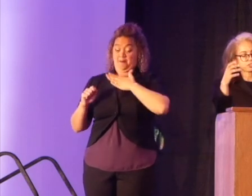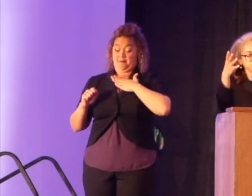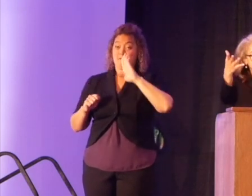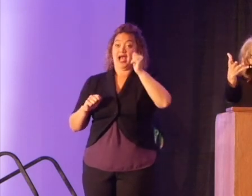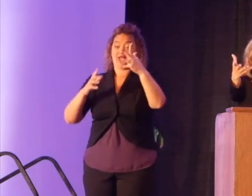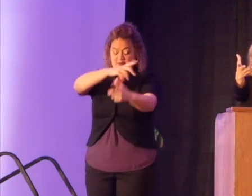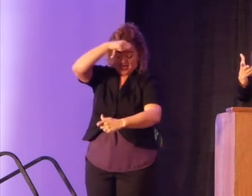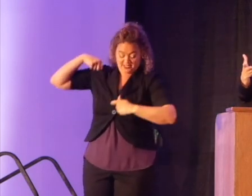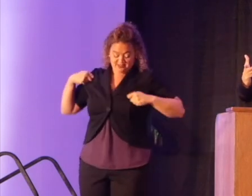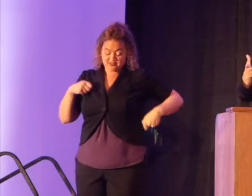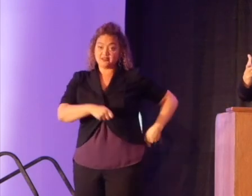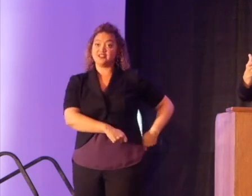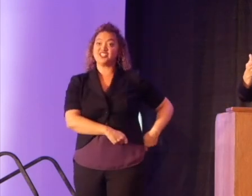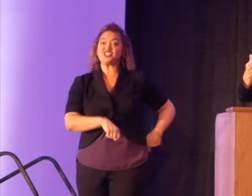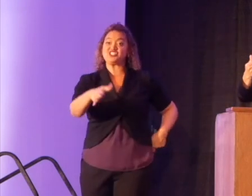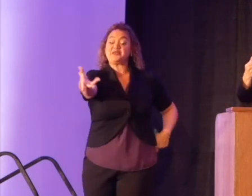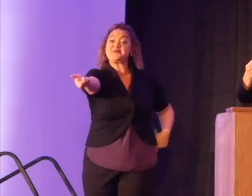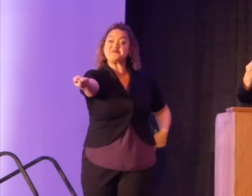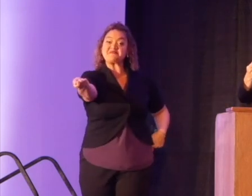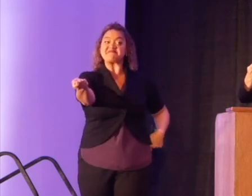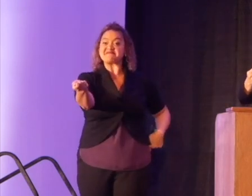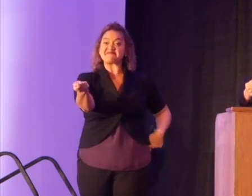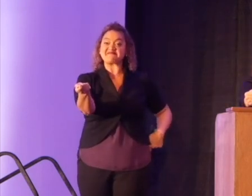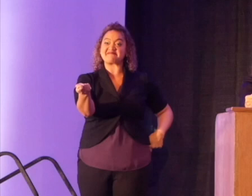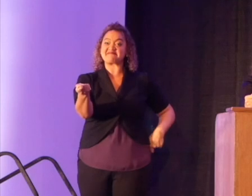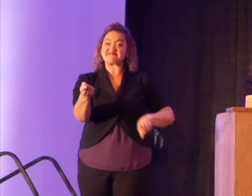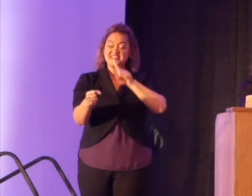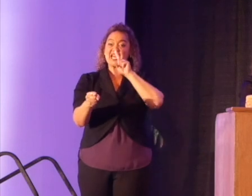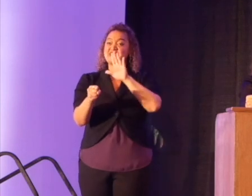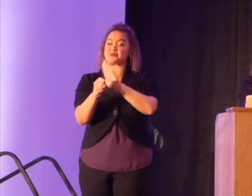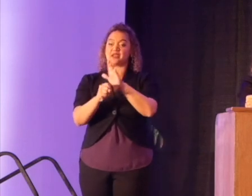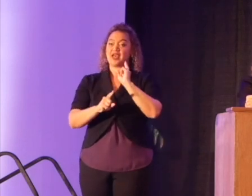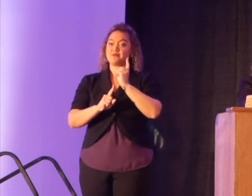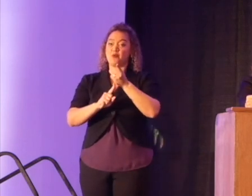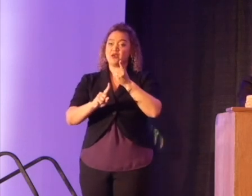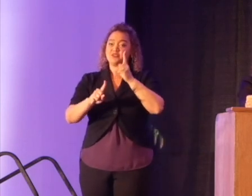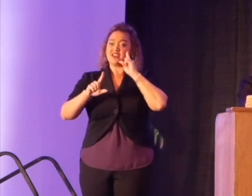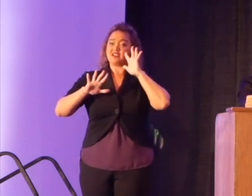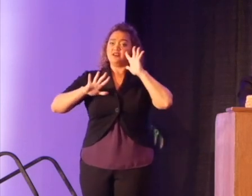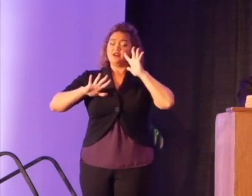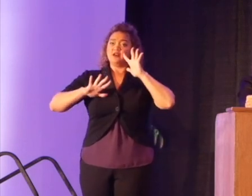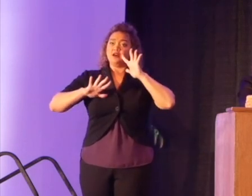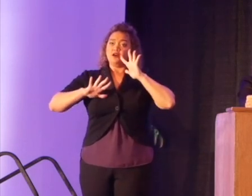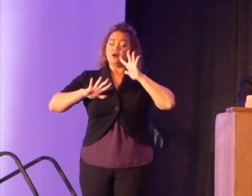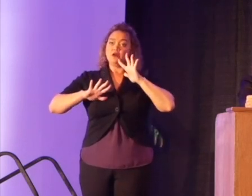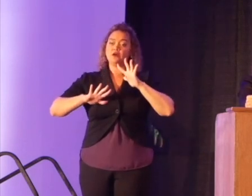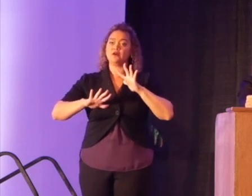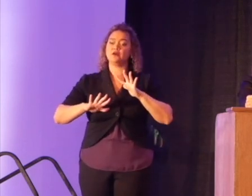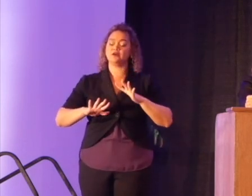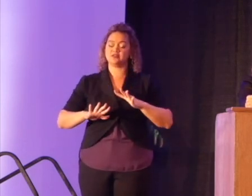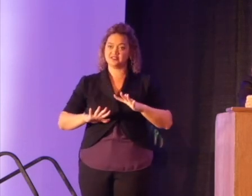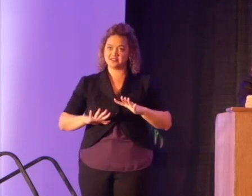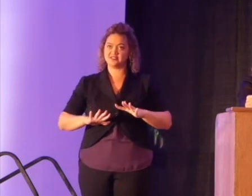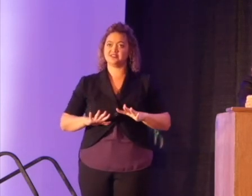shoulder, took my hand in hers, and I swear, that moment was like a cold drink of water. The